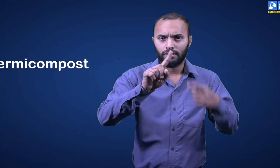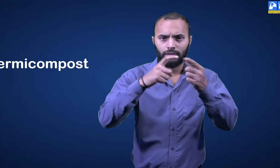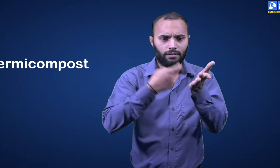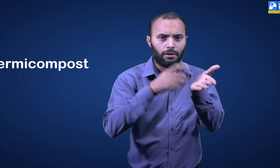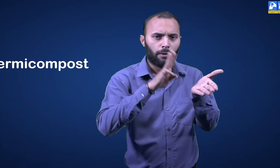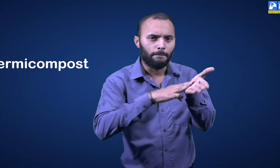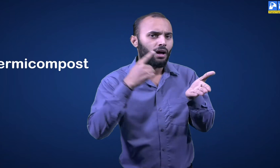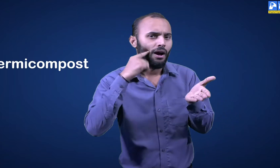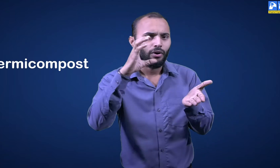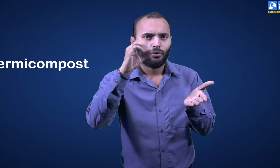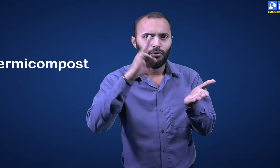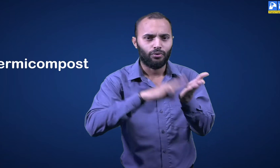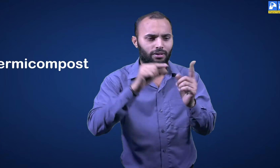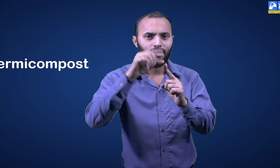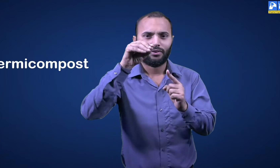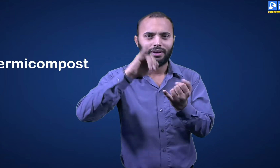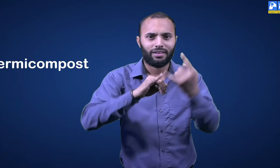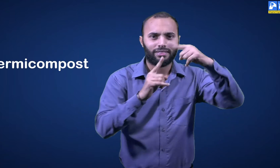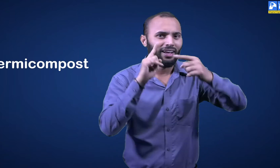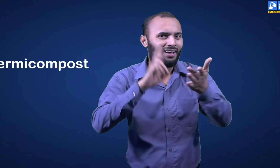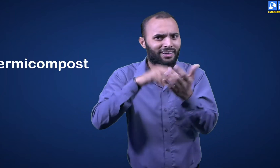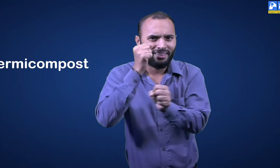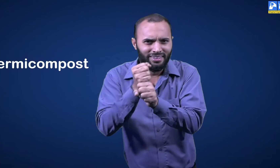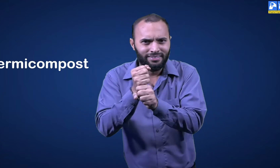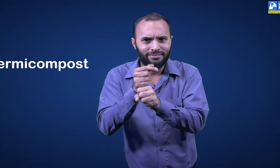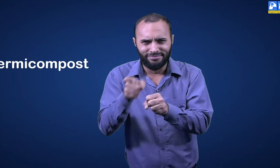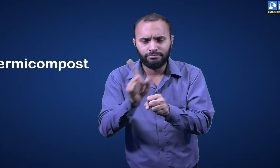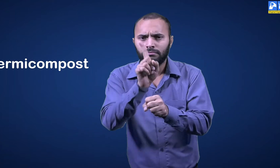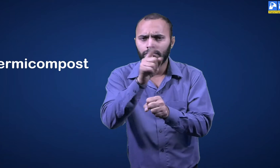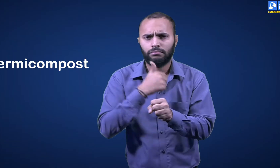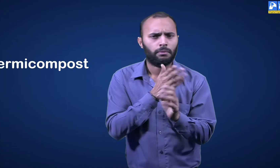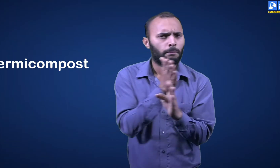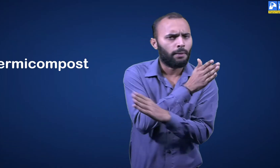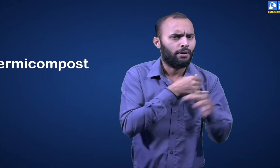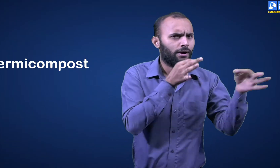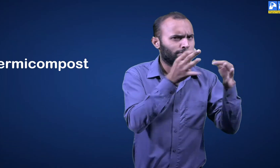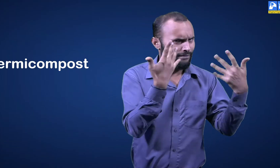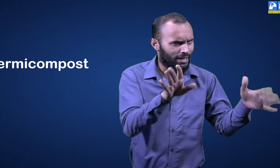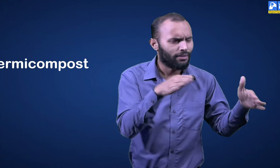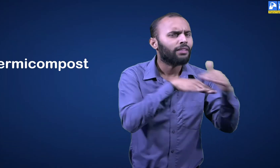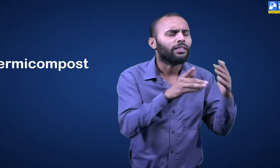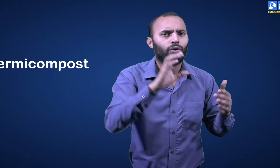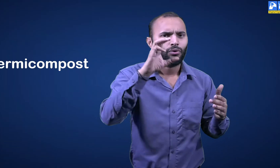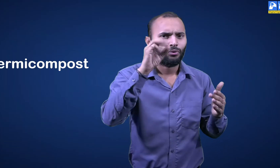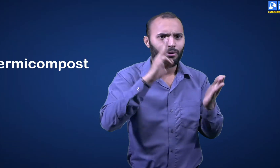Compost and vermicompost are two different terms. Now let's understand